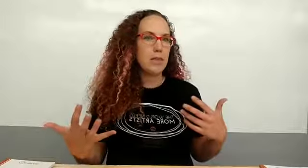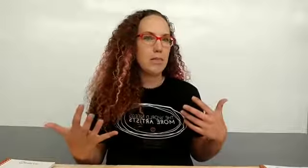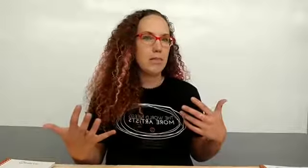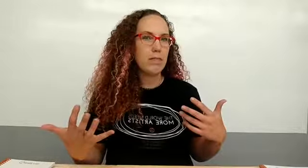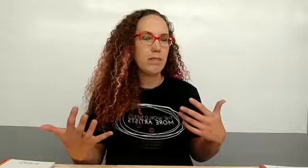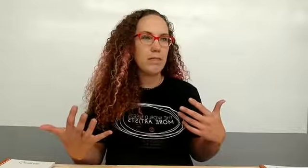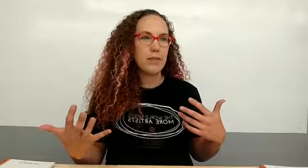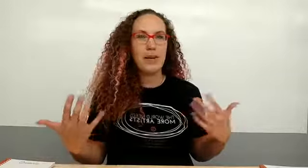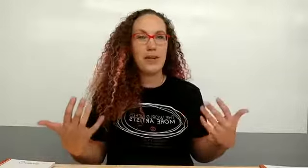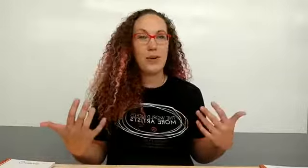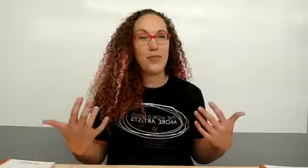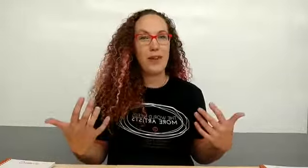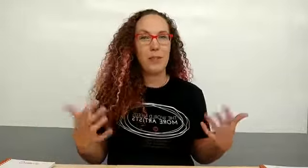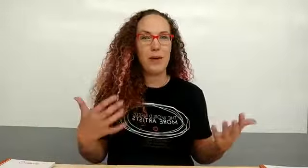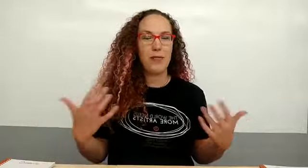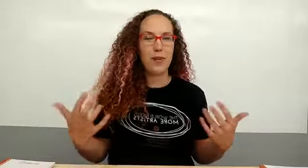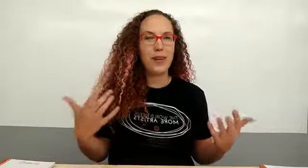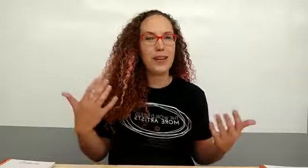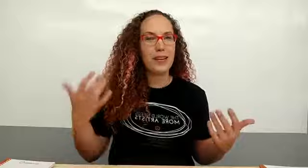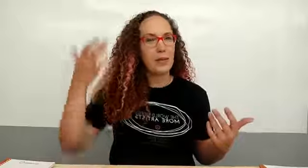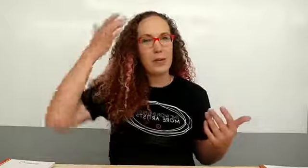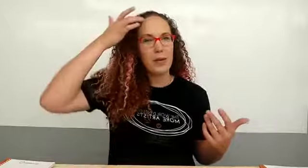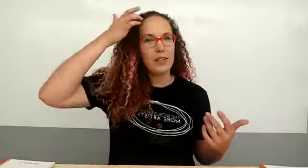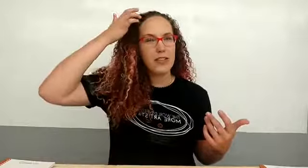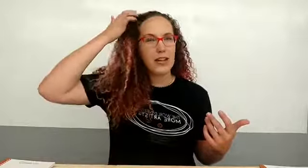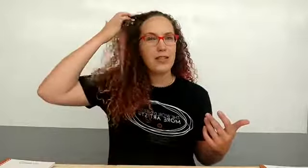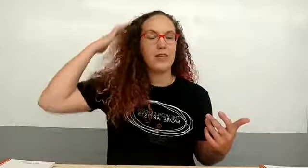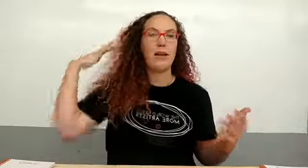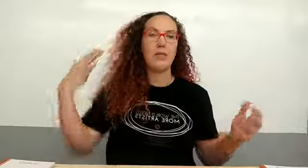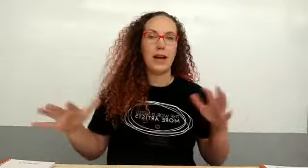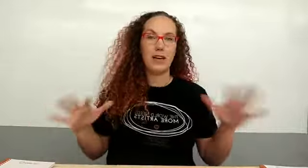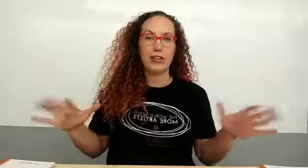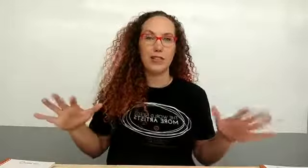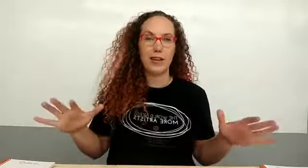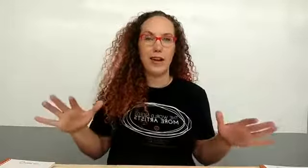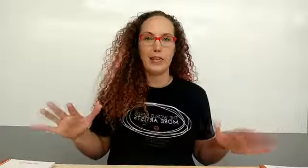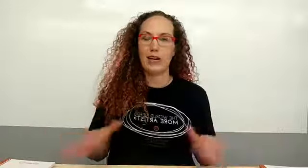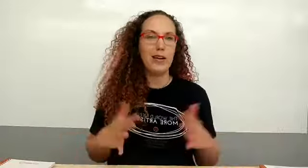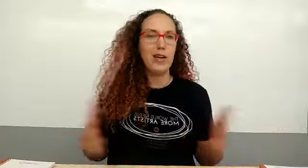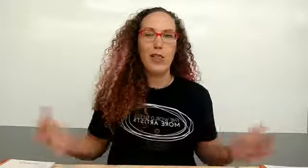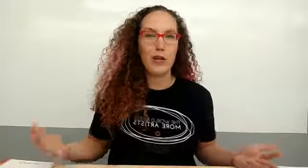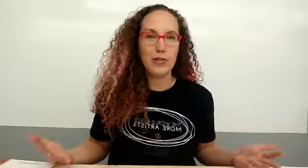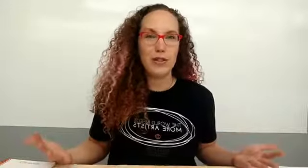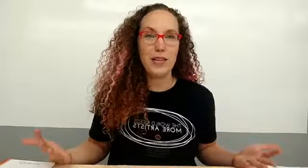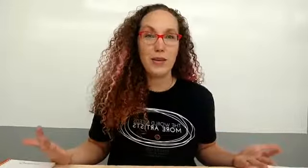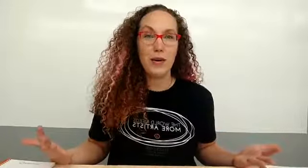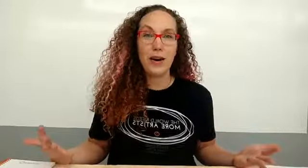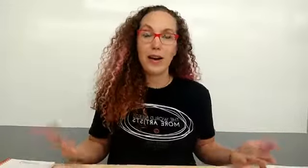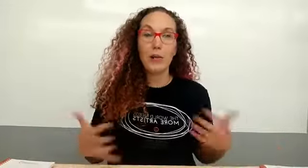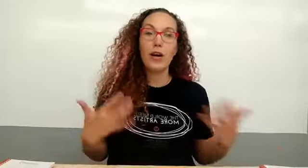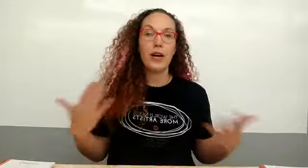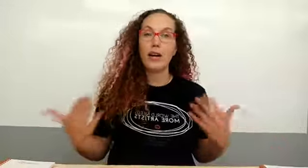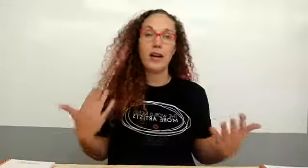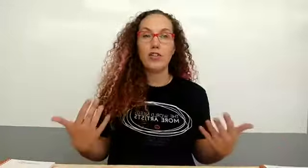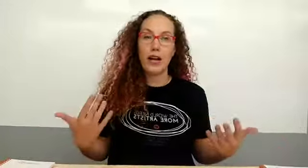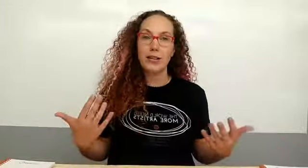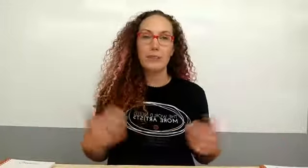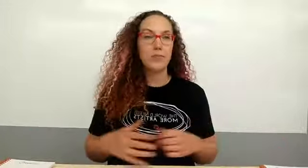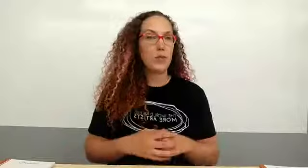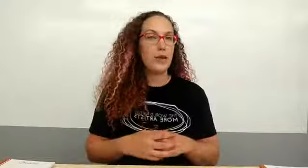i mean i'm pretty fun but i feel like you might want to watch the kids and you might want to actually see it in action those are things that we're gonna we're gonna kind of address right